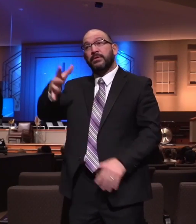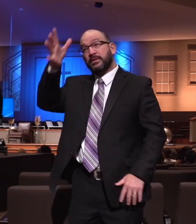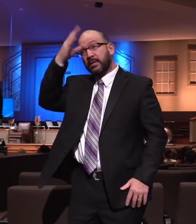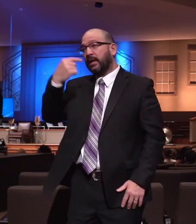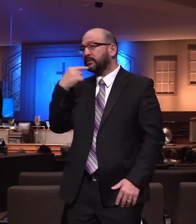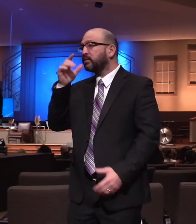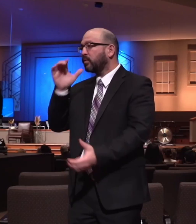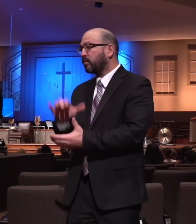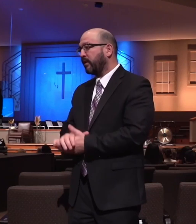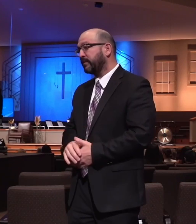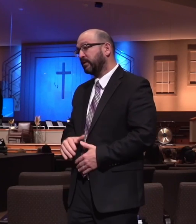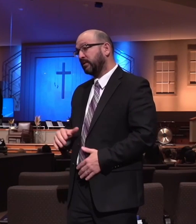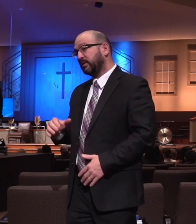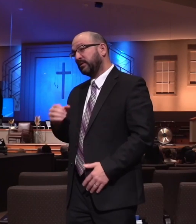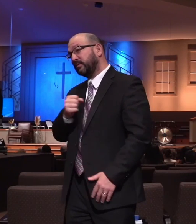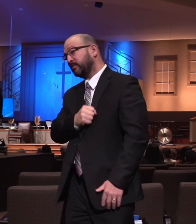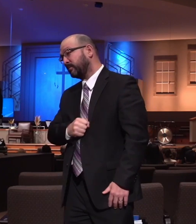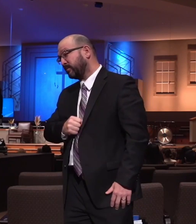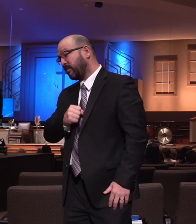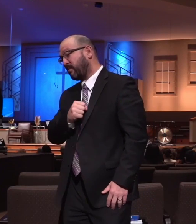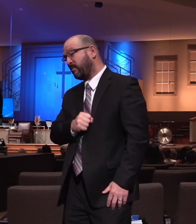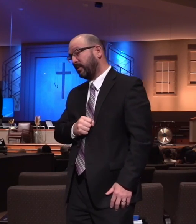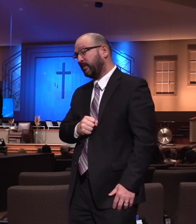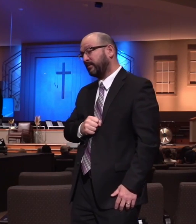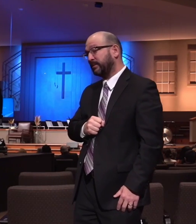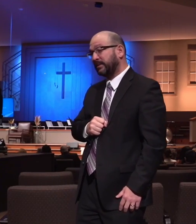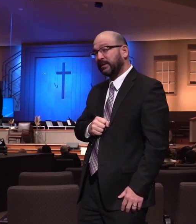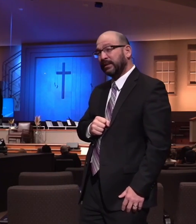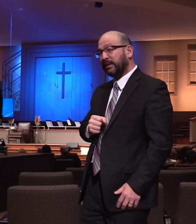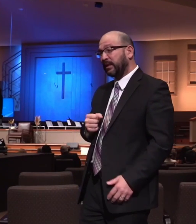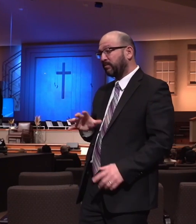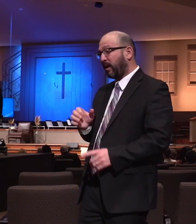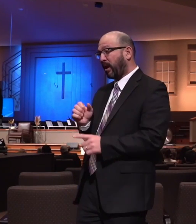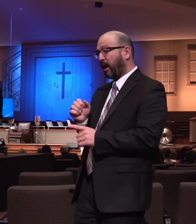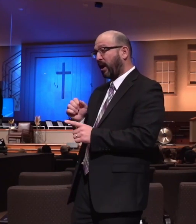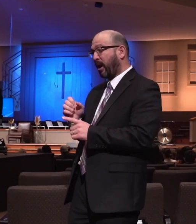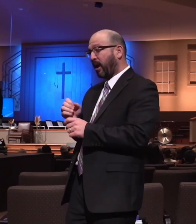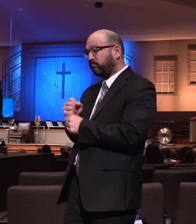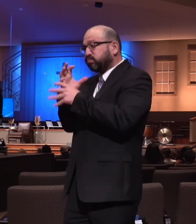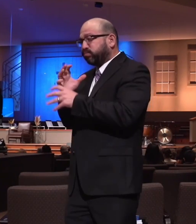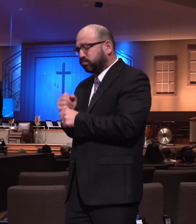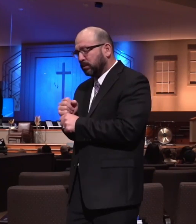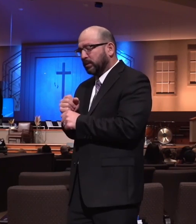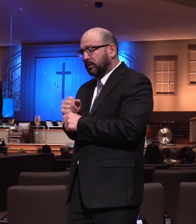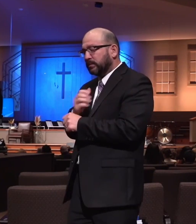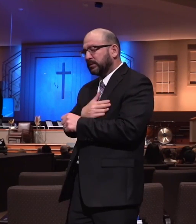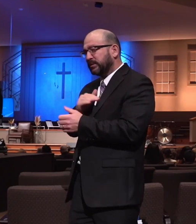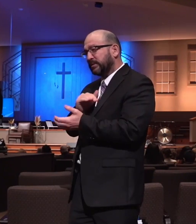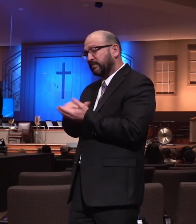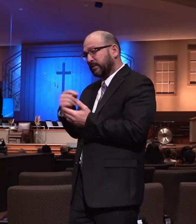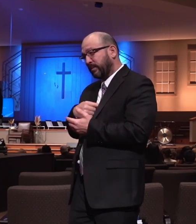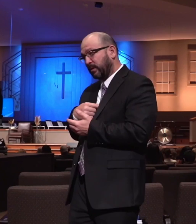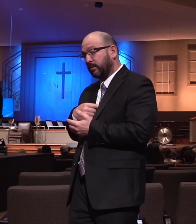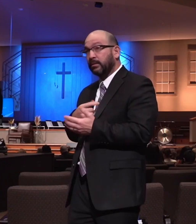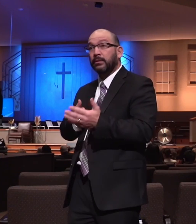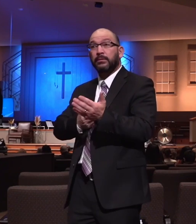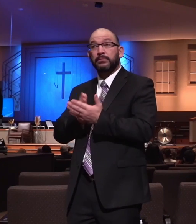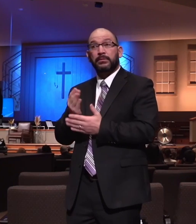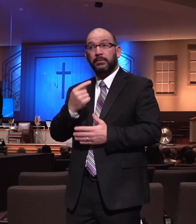wife, honey, I'm sure sorry about that. I didn't mean to snap off like that. Please forgive me. It's okay. The things that you